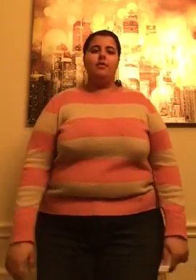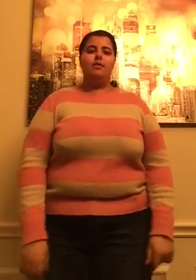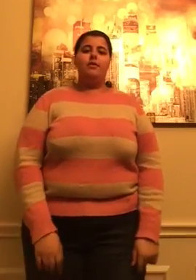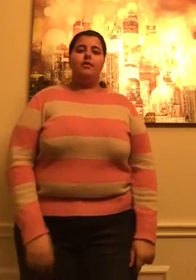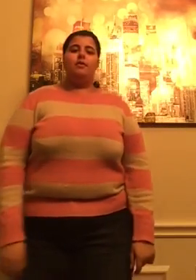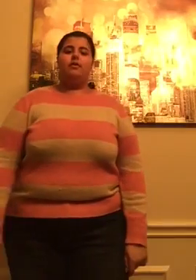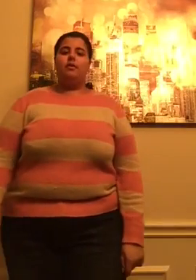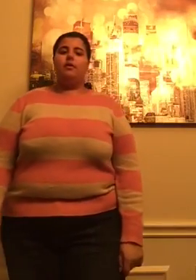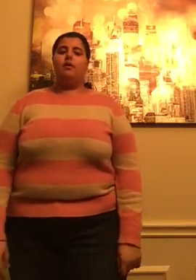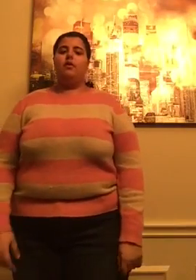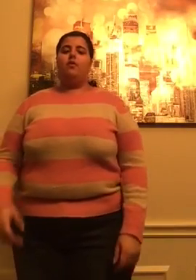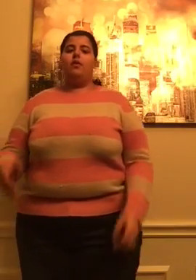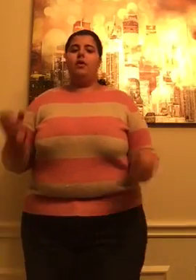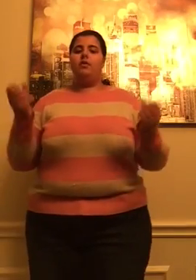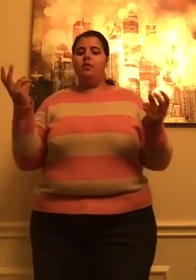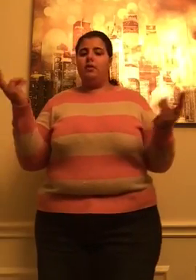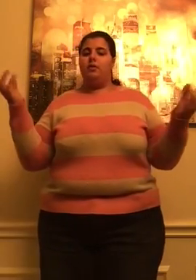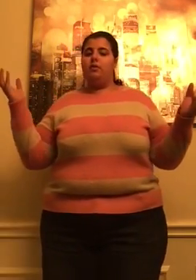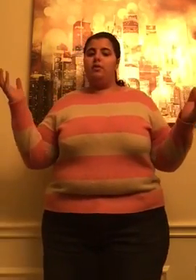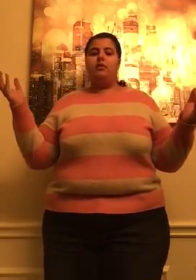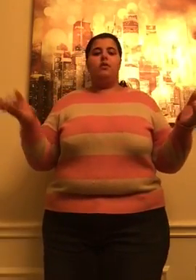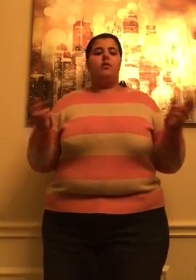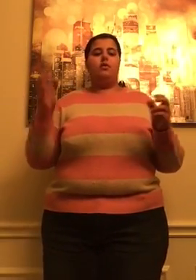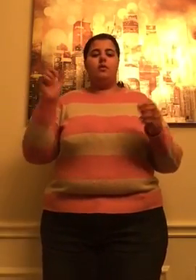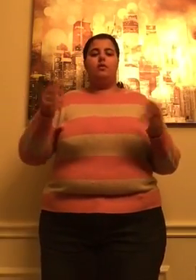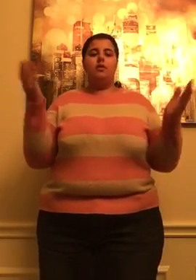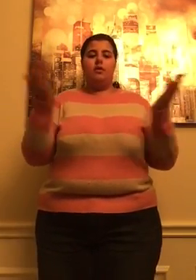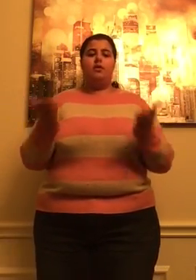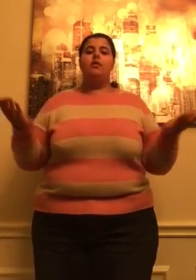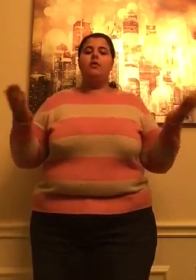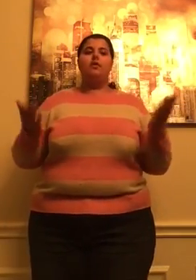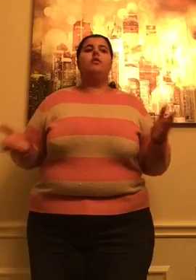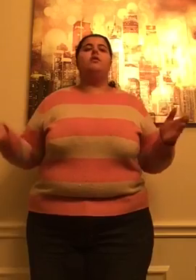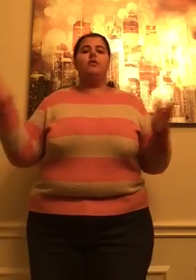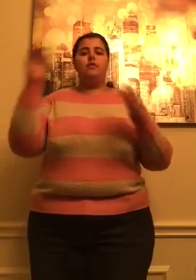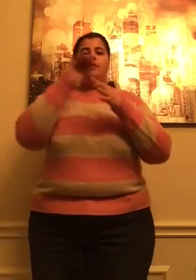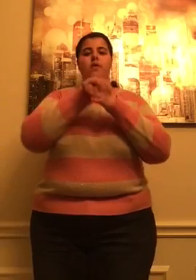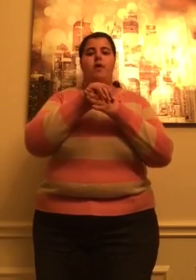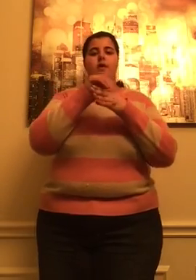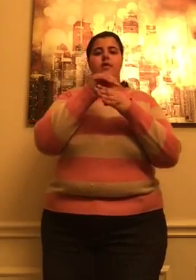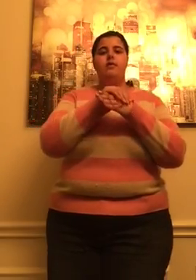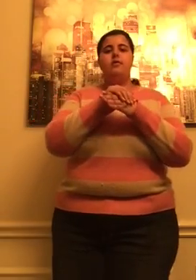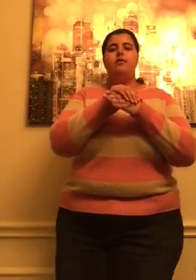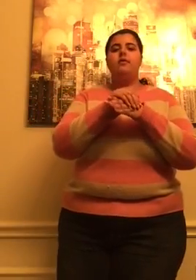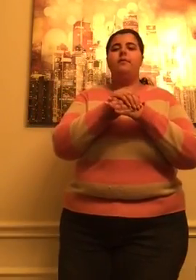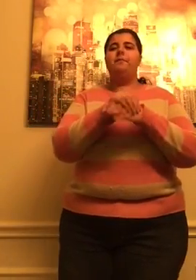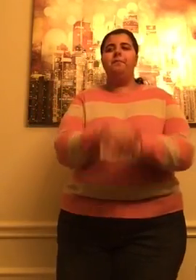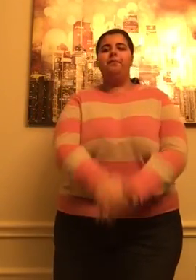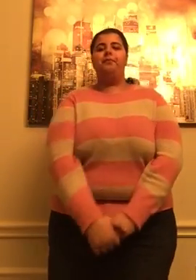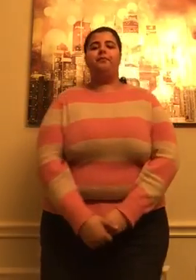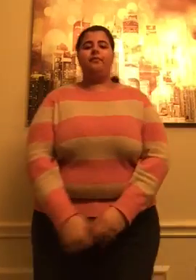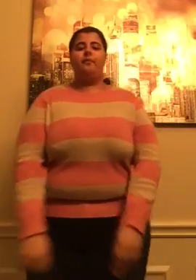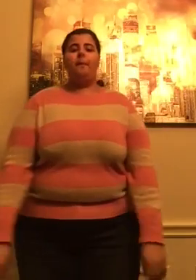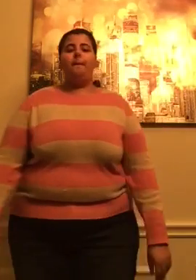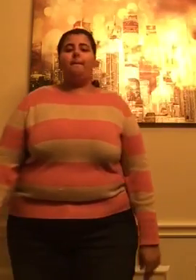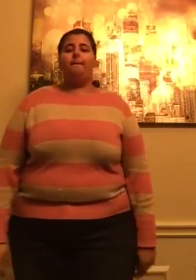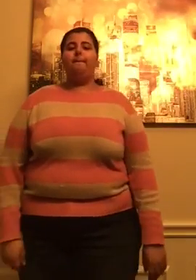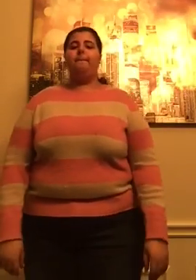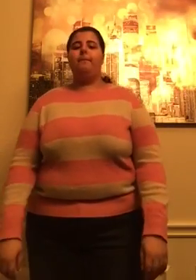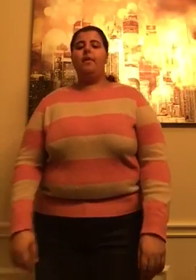Well, I can be your hero, baby